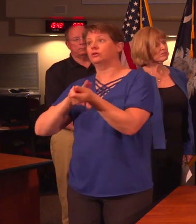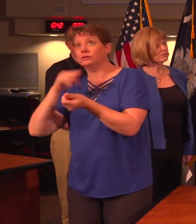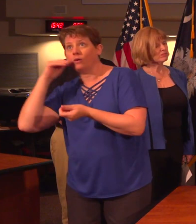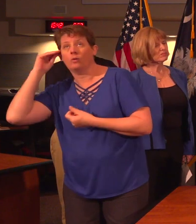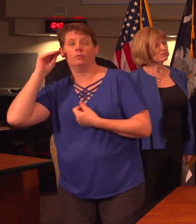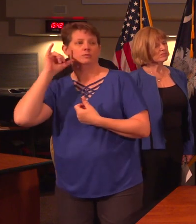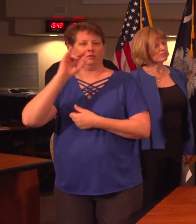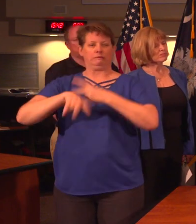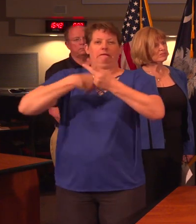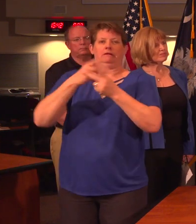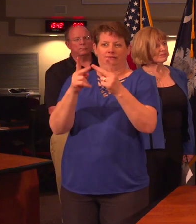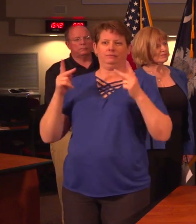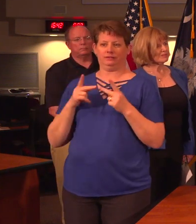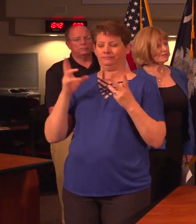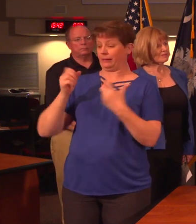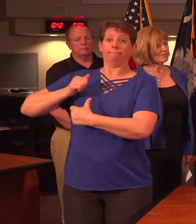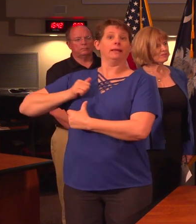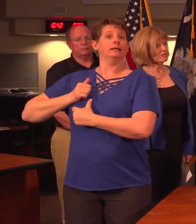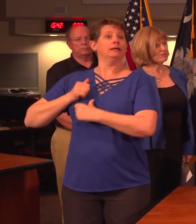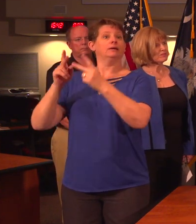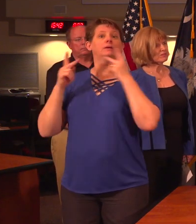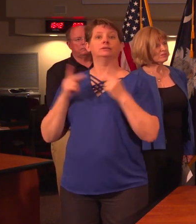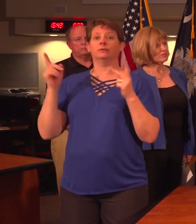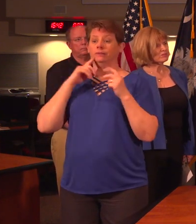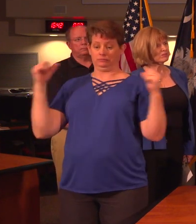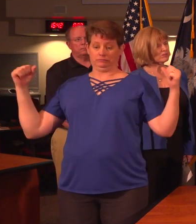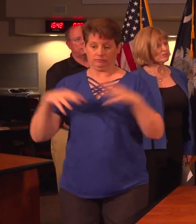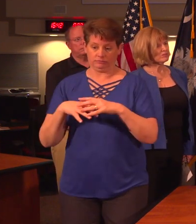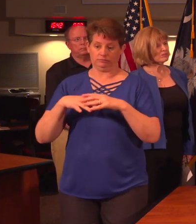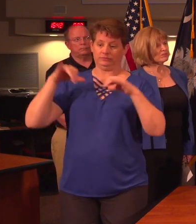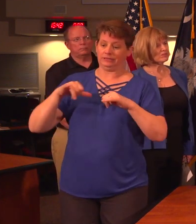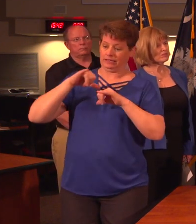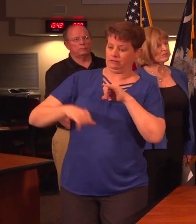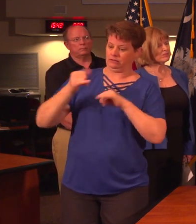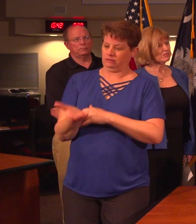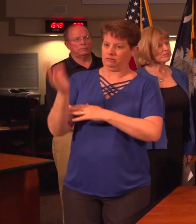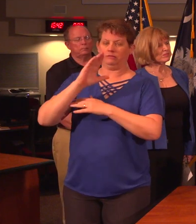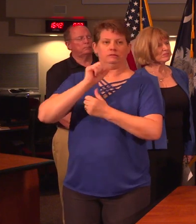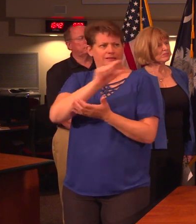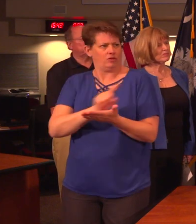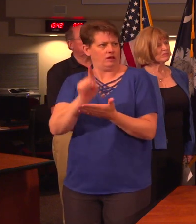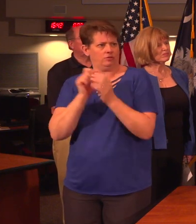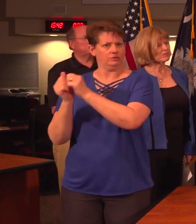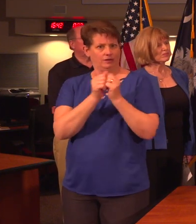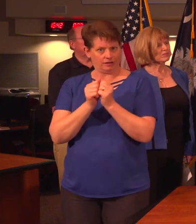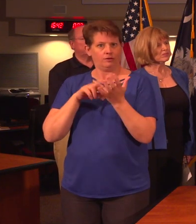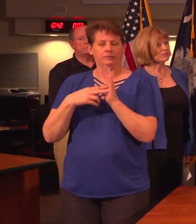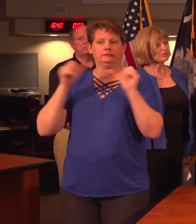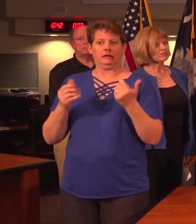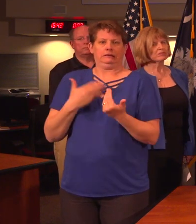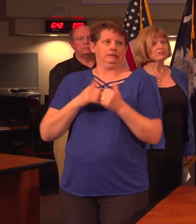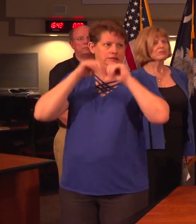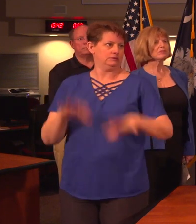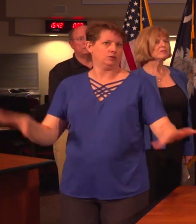facilities, things like military barracks. Where there are congregate settings where individuals may spend a long period of time together there's an increased chance for disease